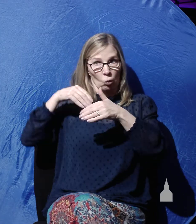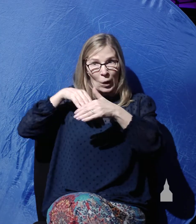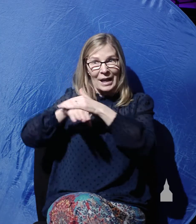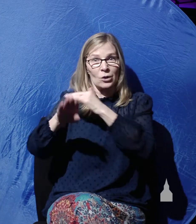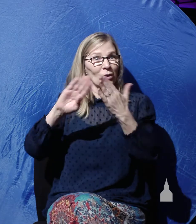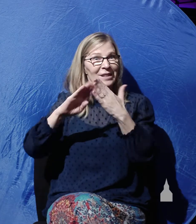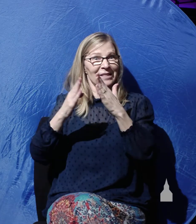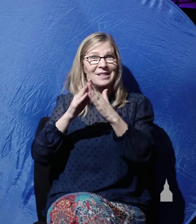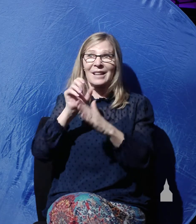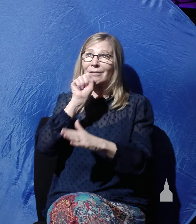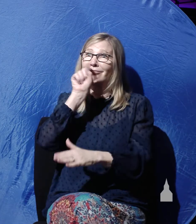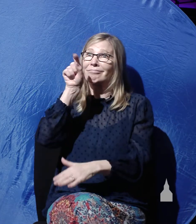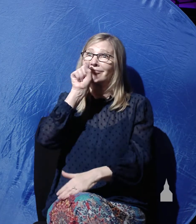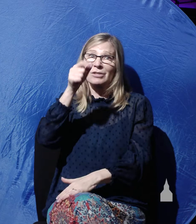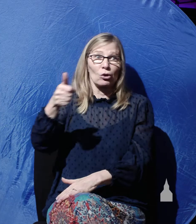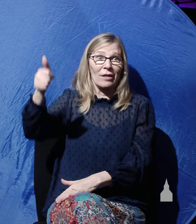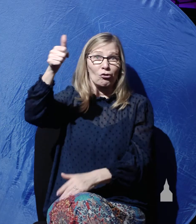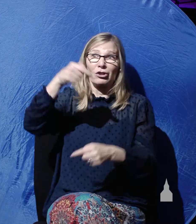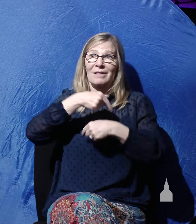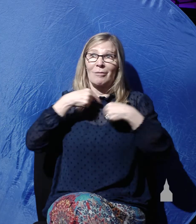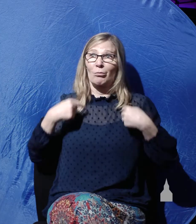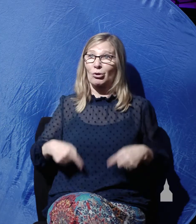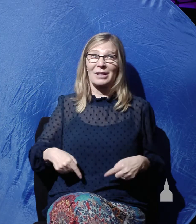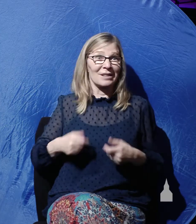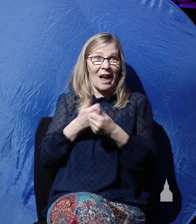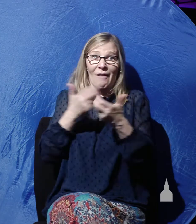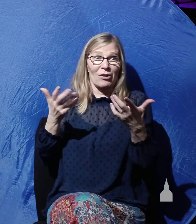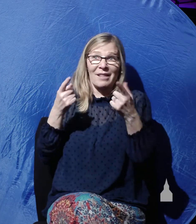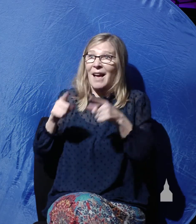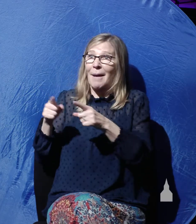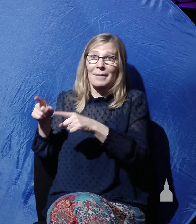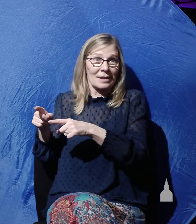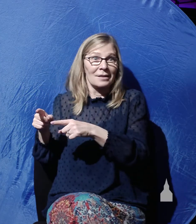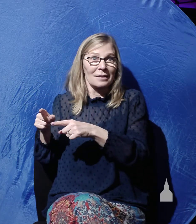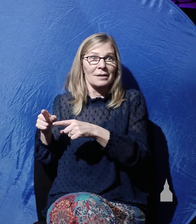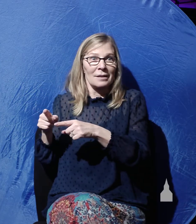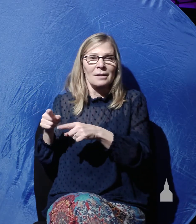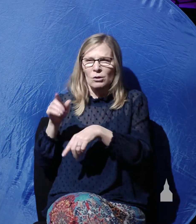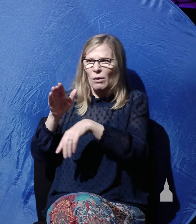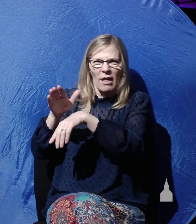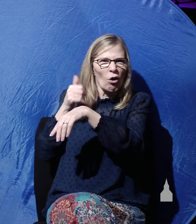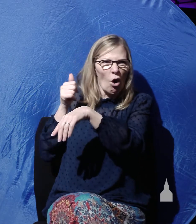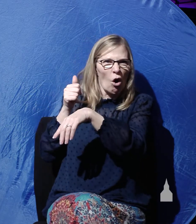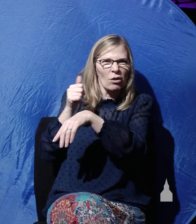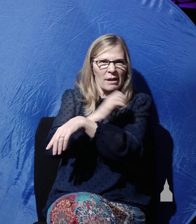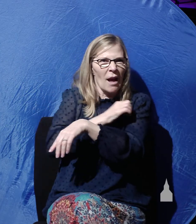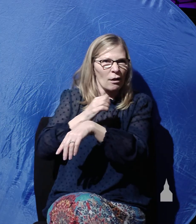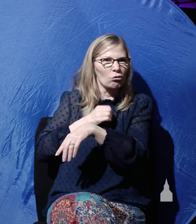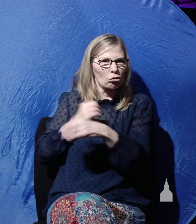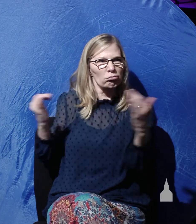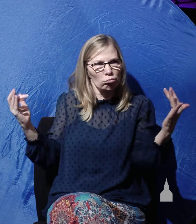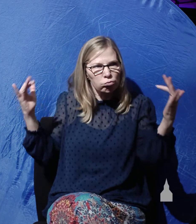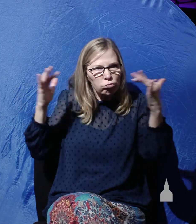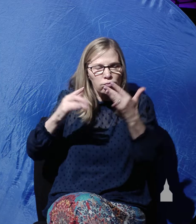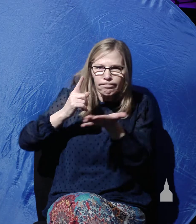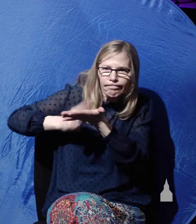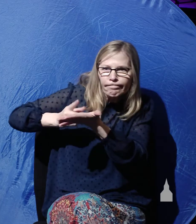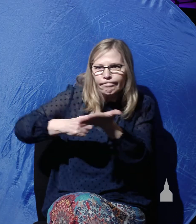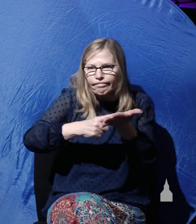the chief priest all that had happened. And when they had assembled with the elders and consulted together, they gave a large sum